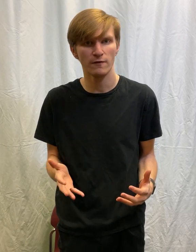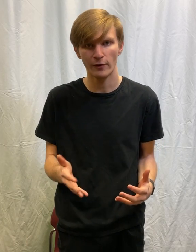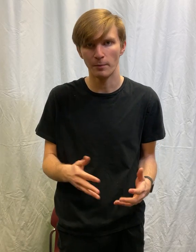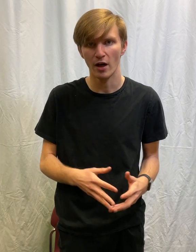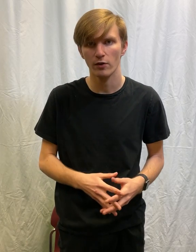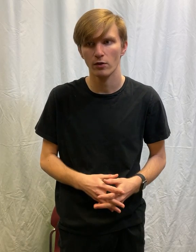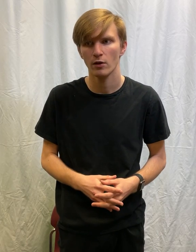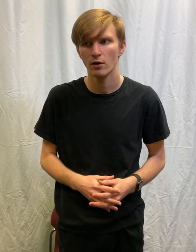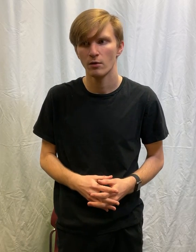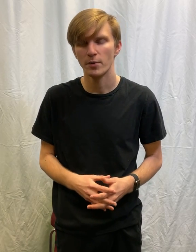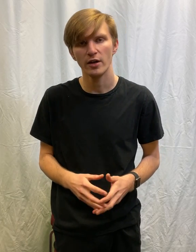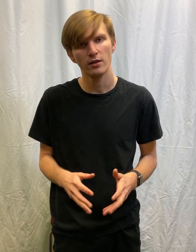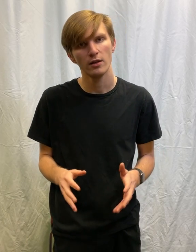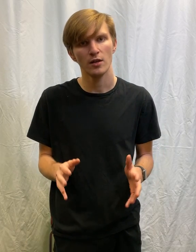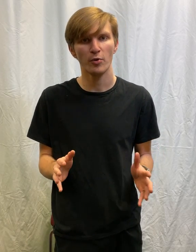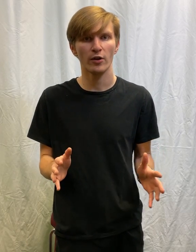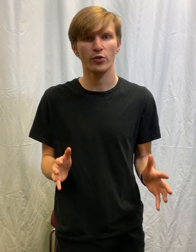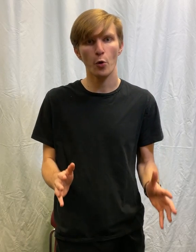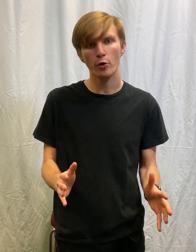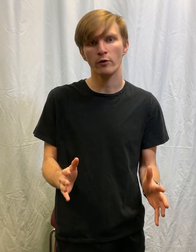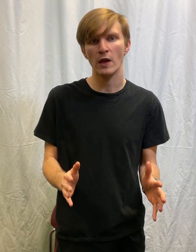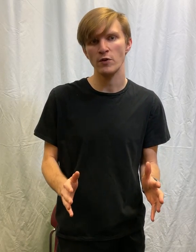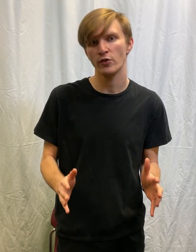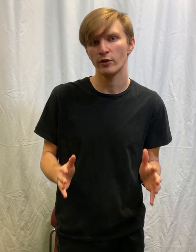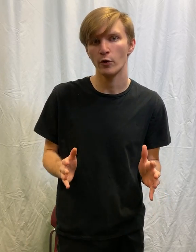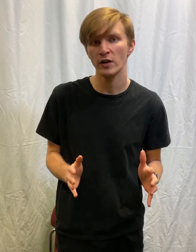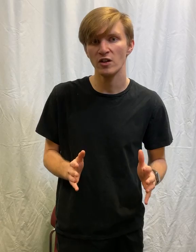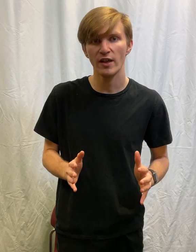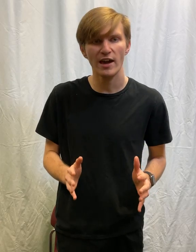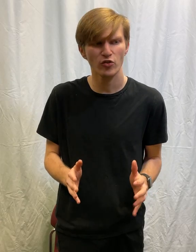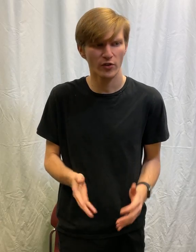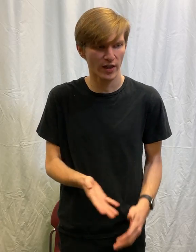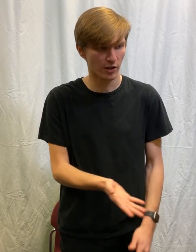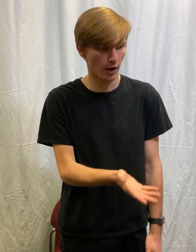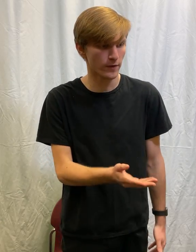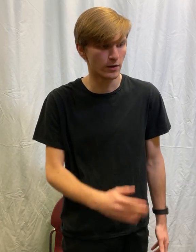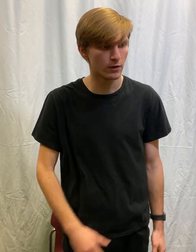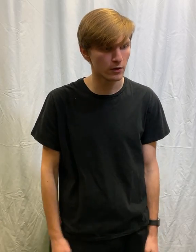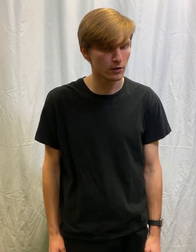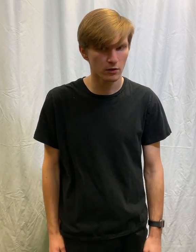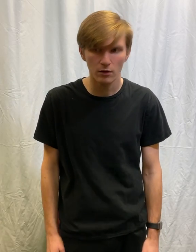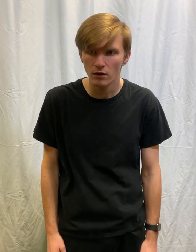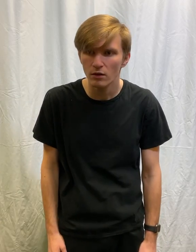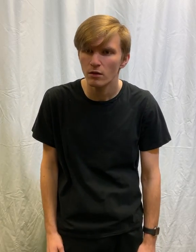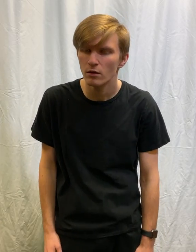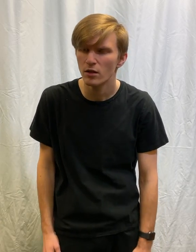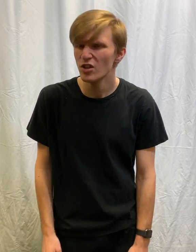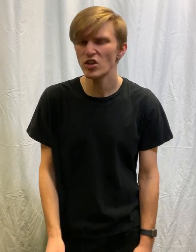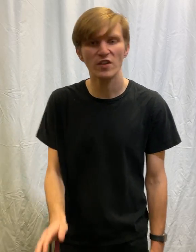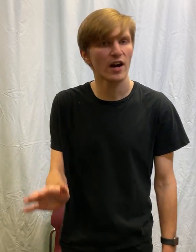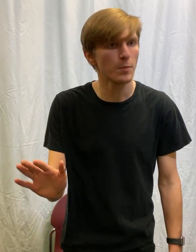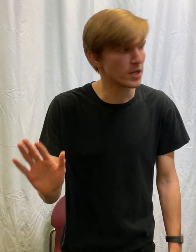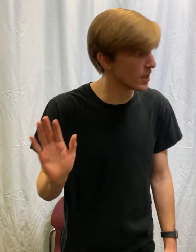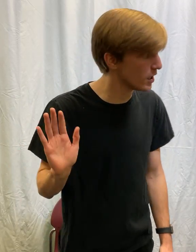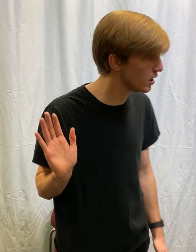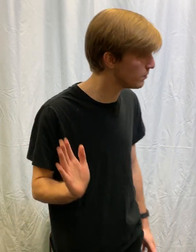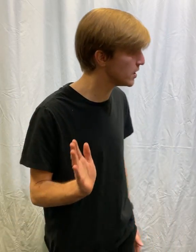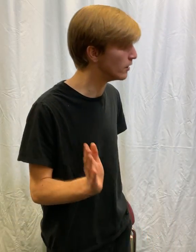for a buck. But the price soars if you start ordering little extras like coffee. She's got to be kidding me.